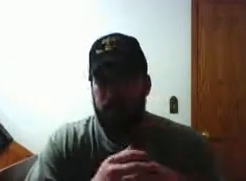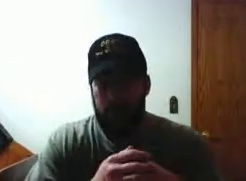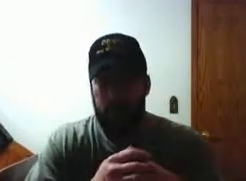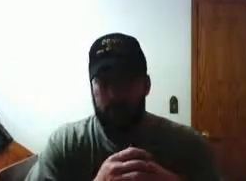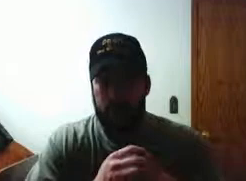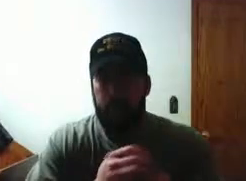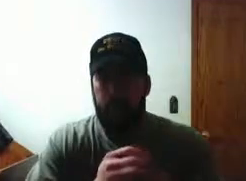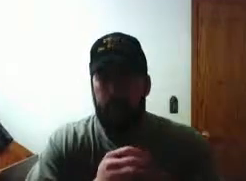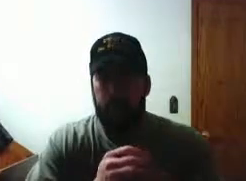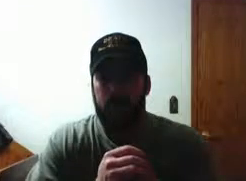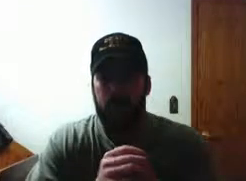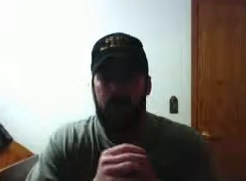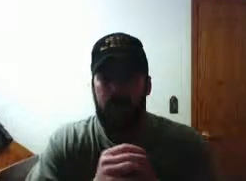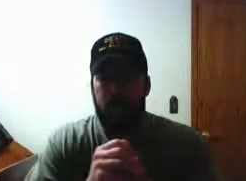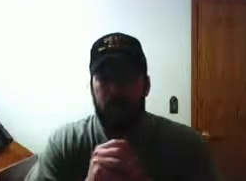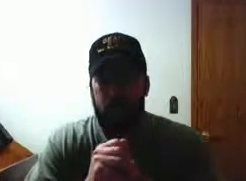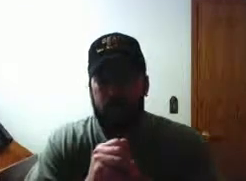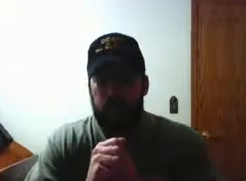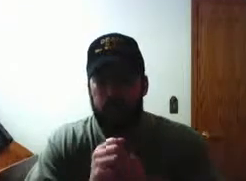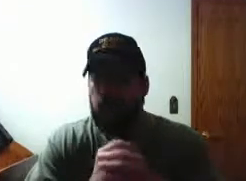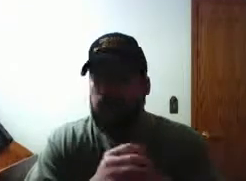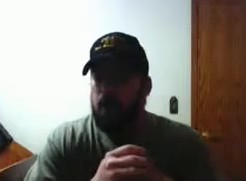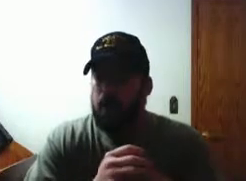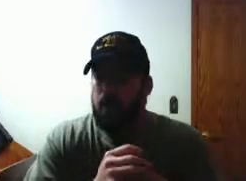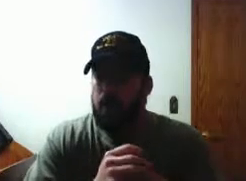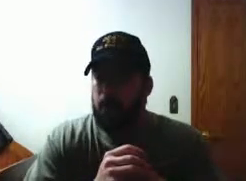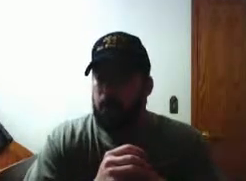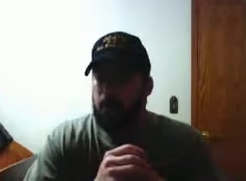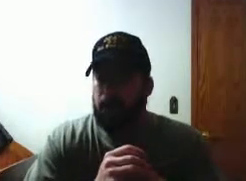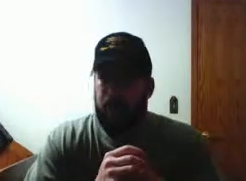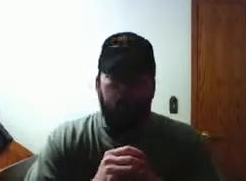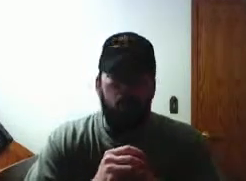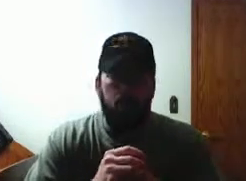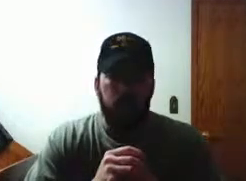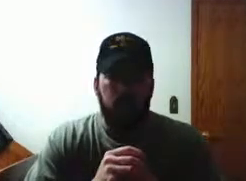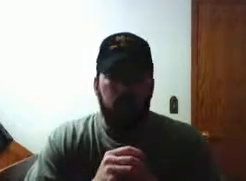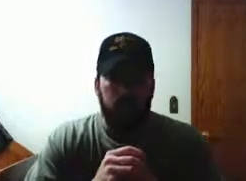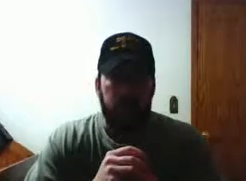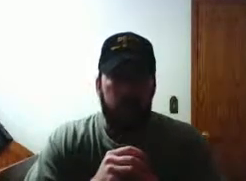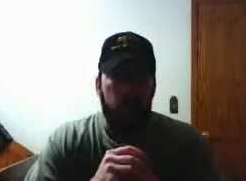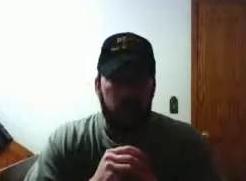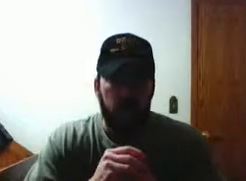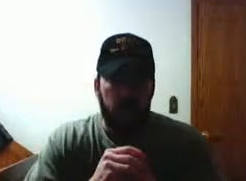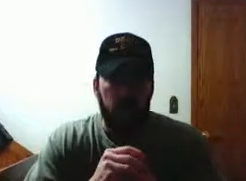about another five days we'll have it up but uh same time watchman stay tuned for part two and i'll be back